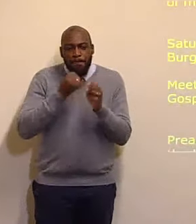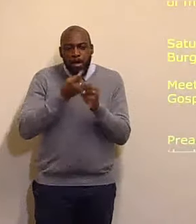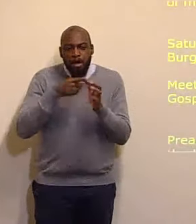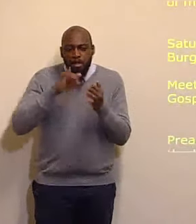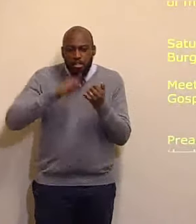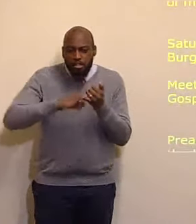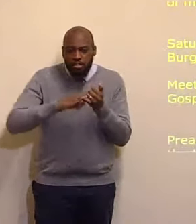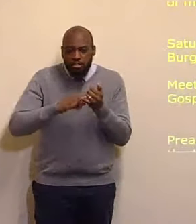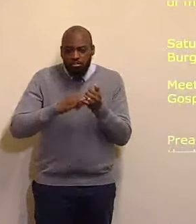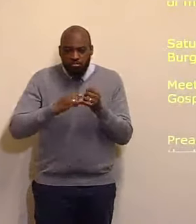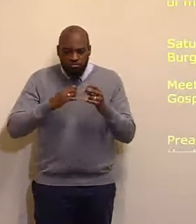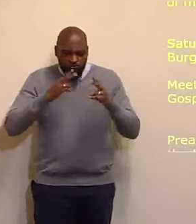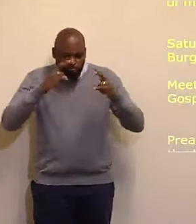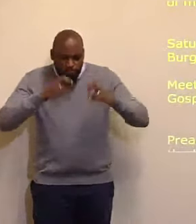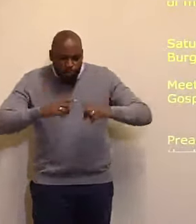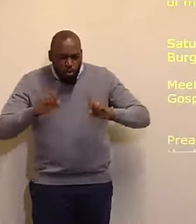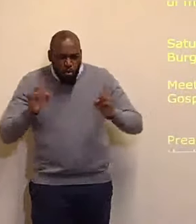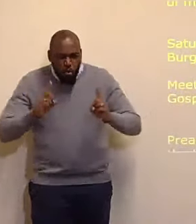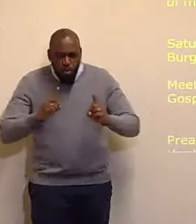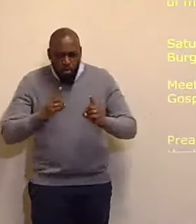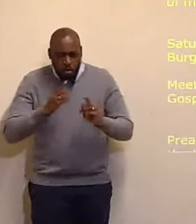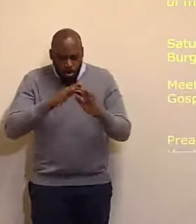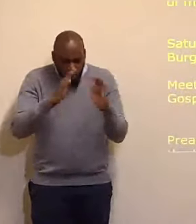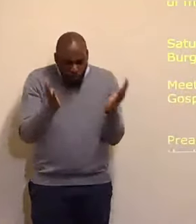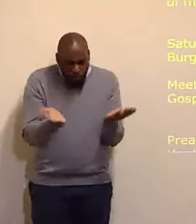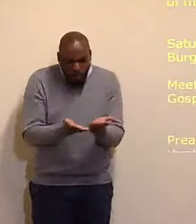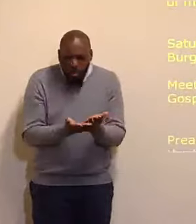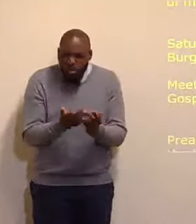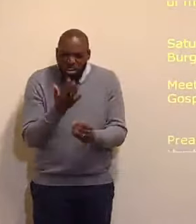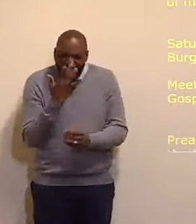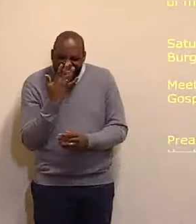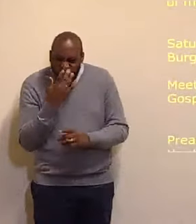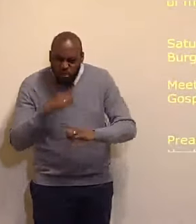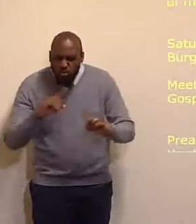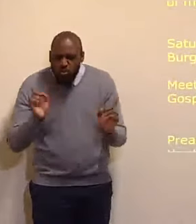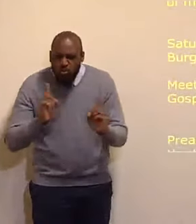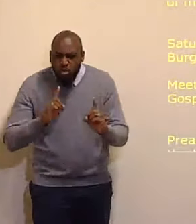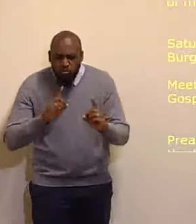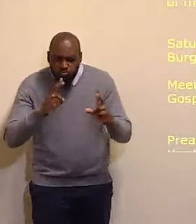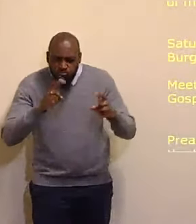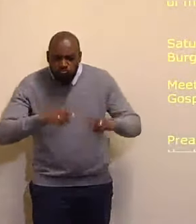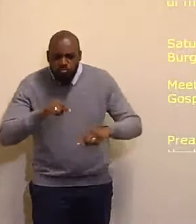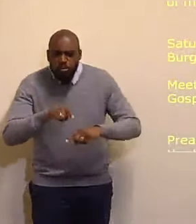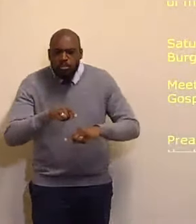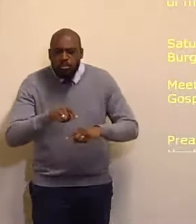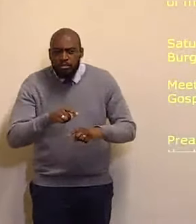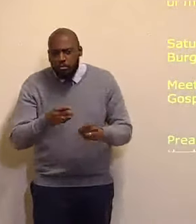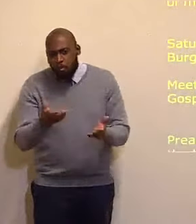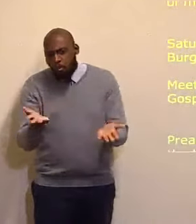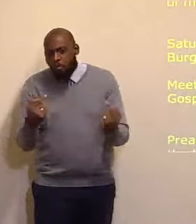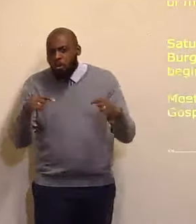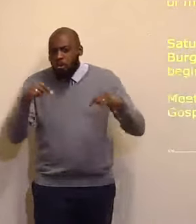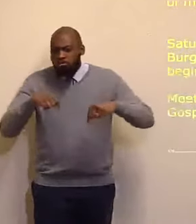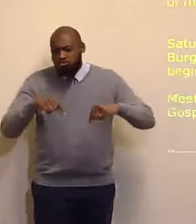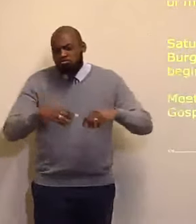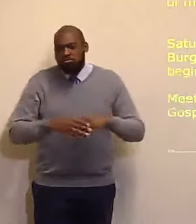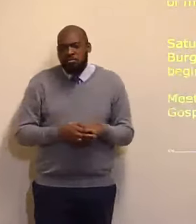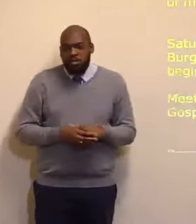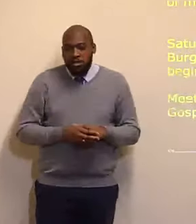Stuart's age Are writing to this meeting Our services next Sunday Will be at 11 in the morning